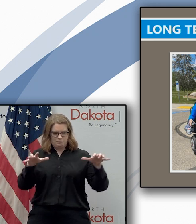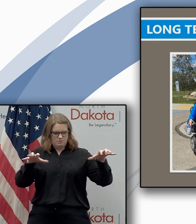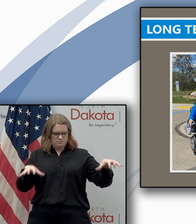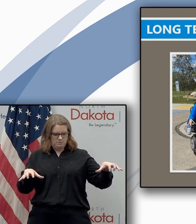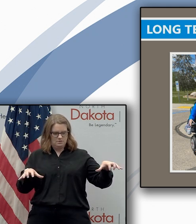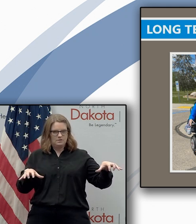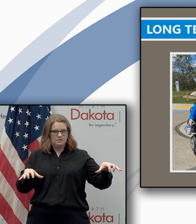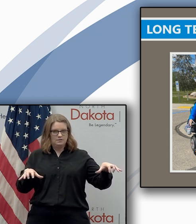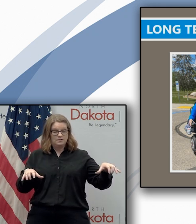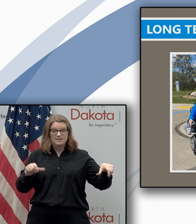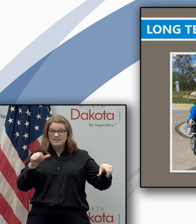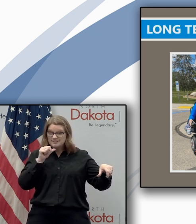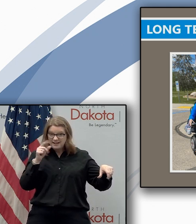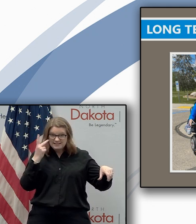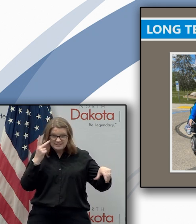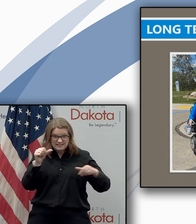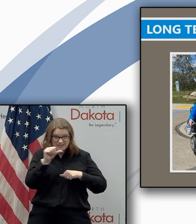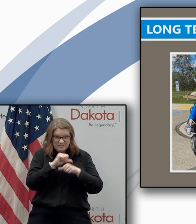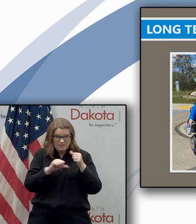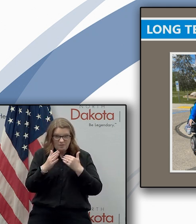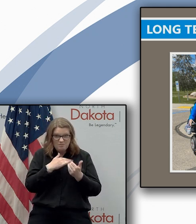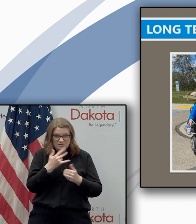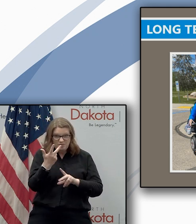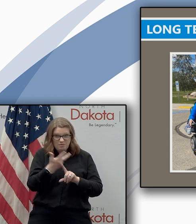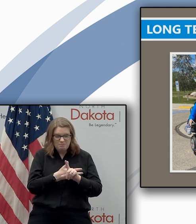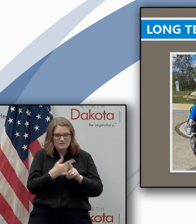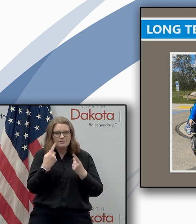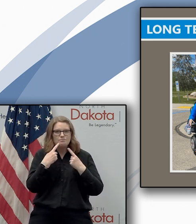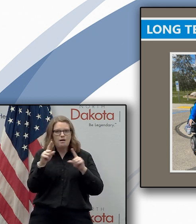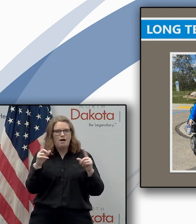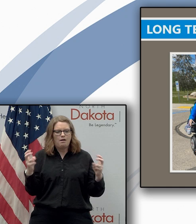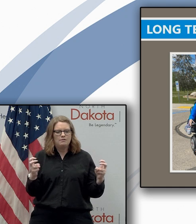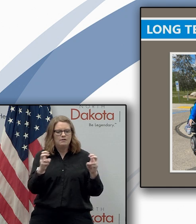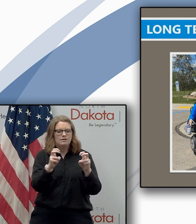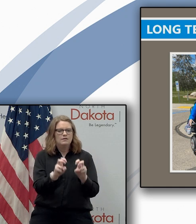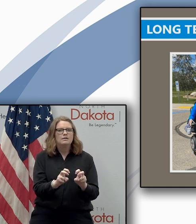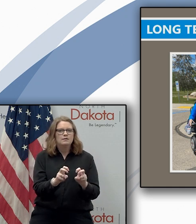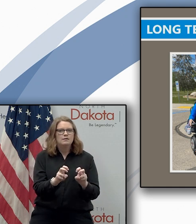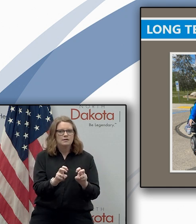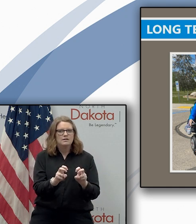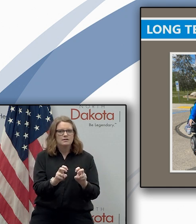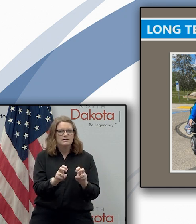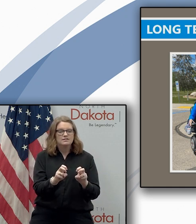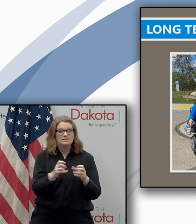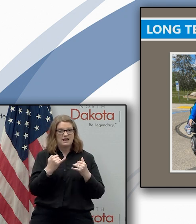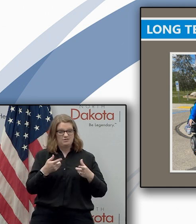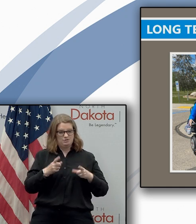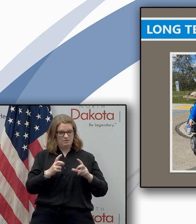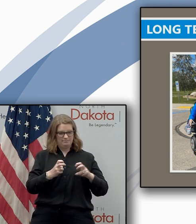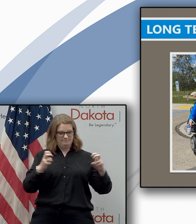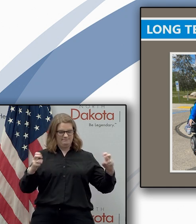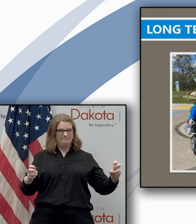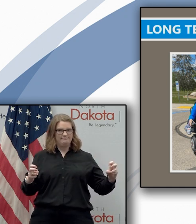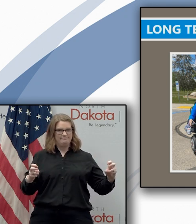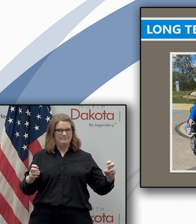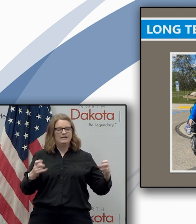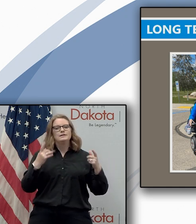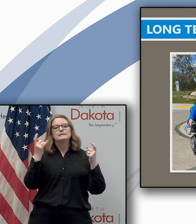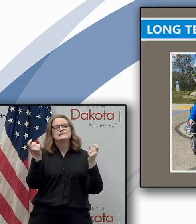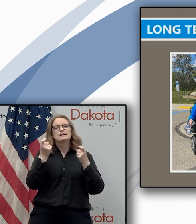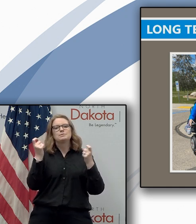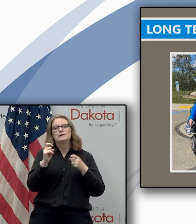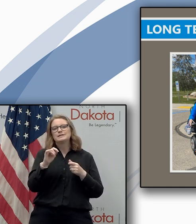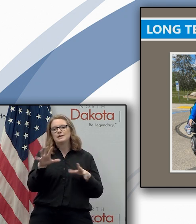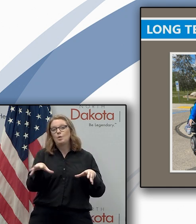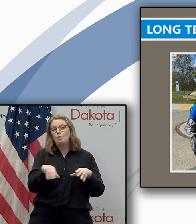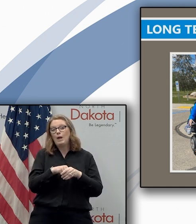reunited after not seeing each other for nearly three months uh they during that time apart uh they passed the date and celebrated their